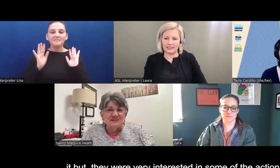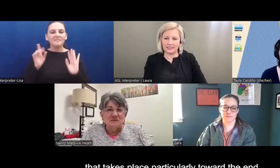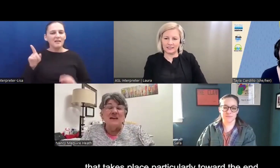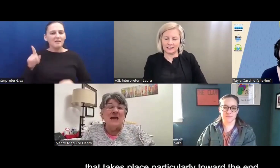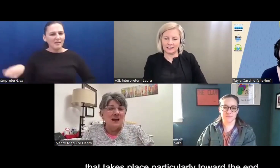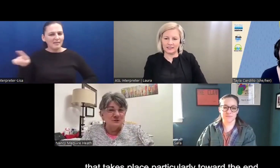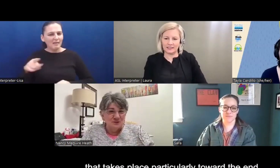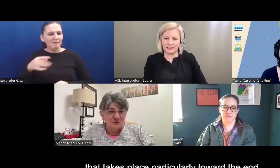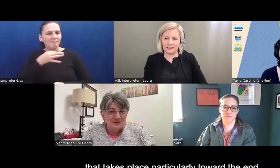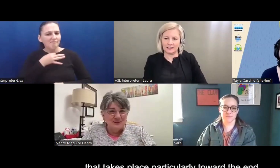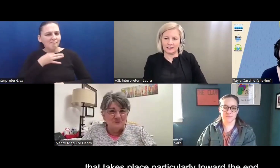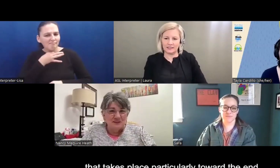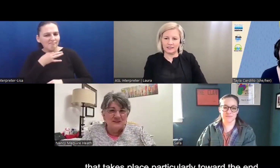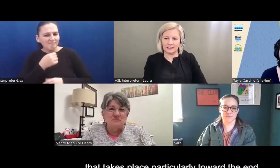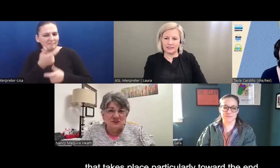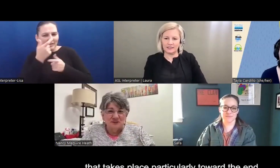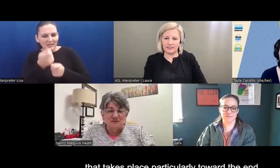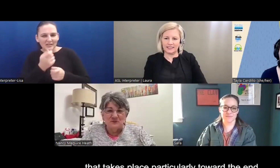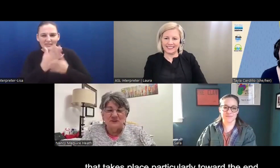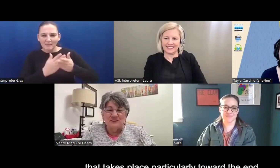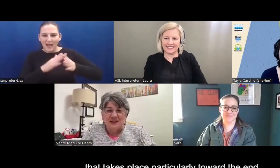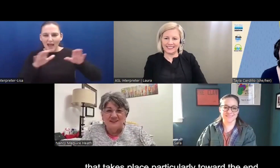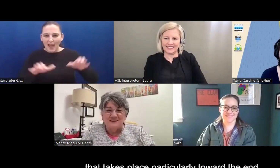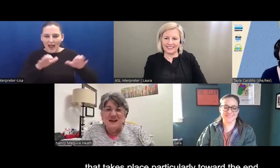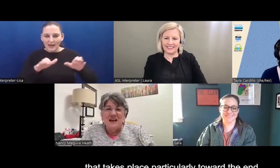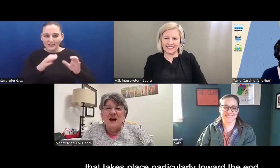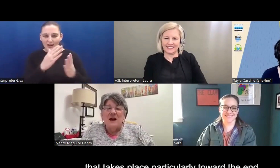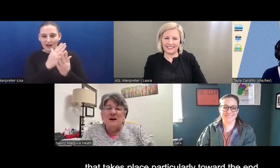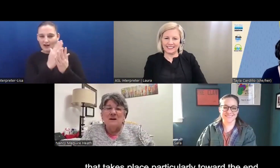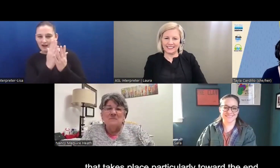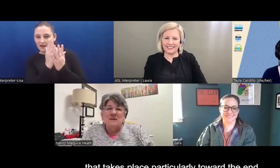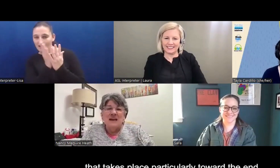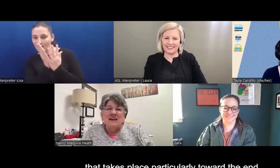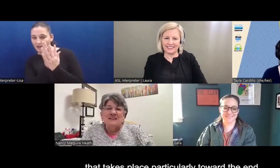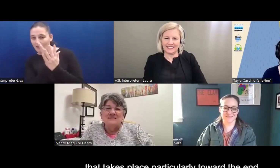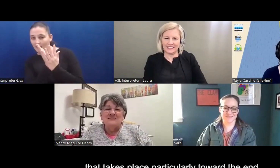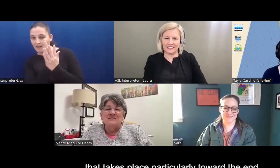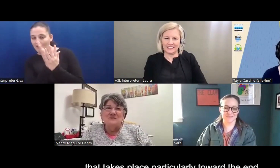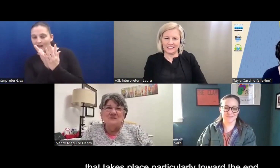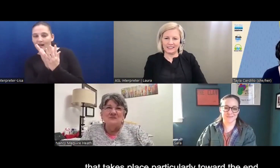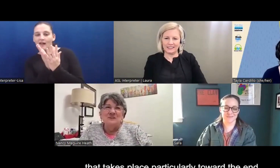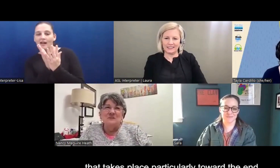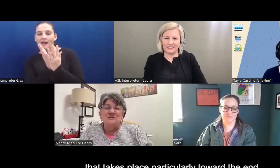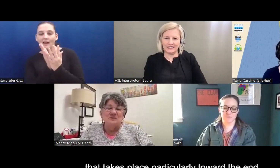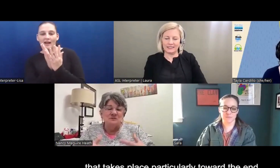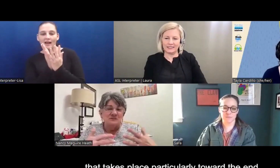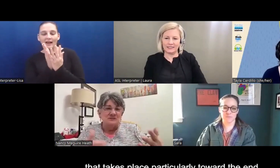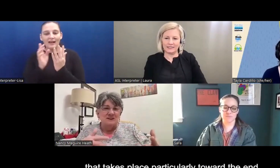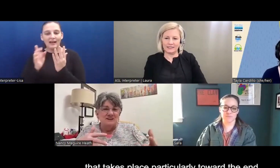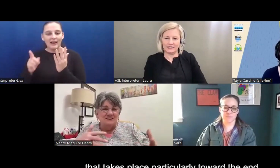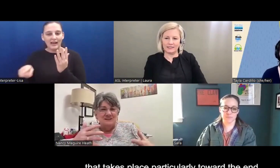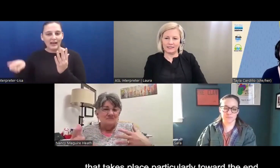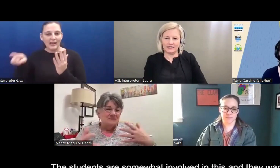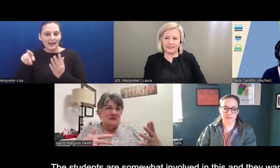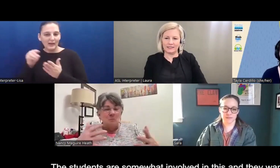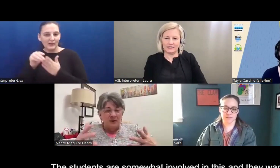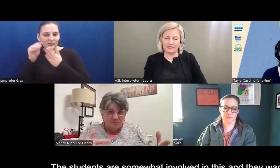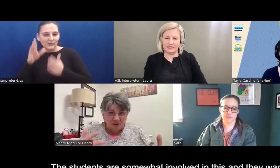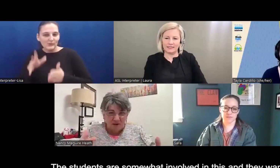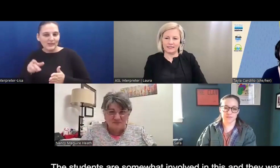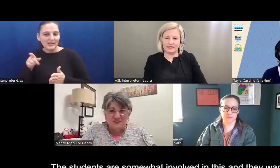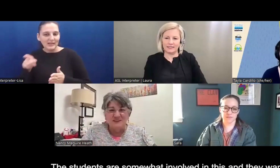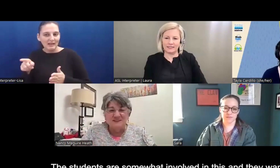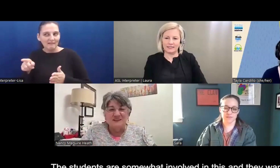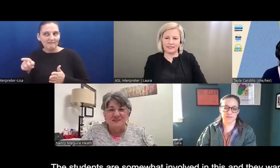in some of the action that takes place, particularly toward the end. Um, and, uh, the student, you know, the students are somewhat